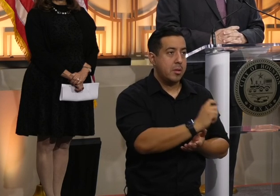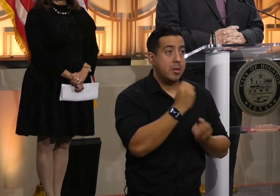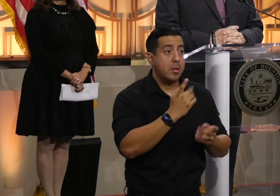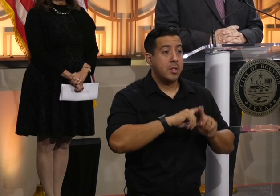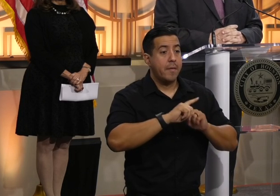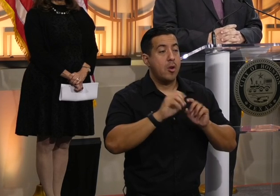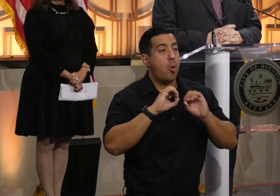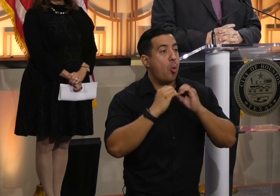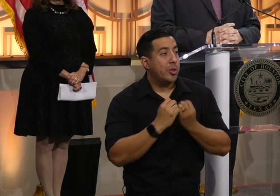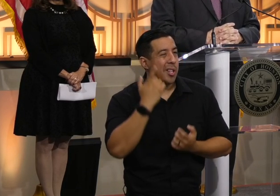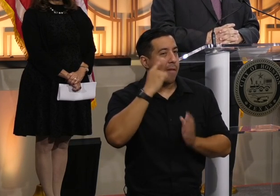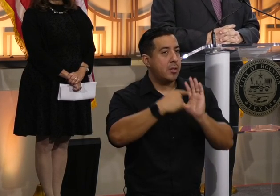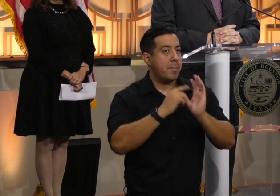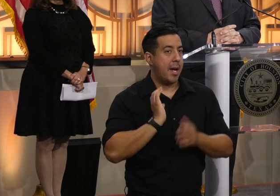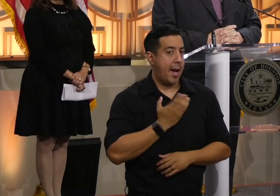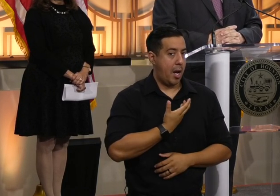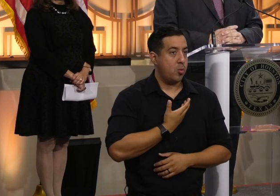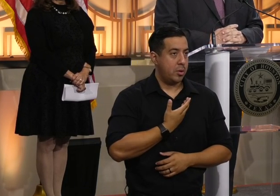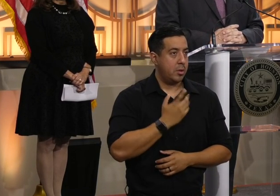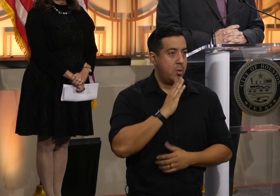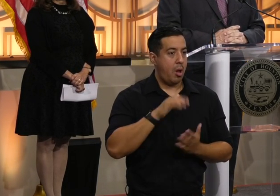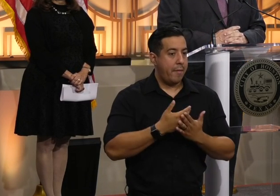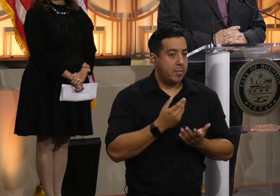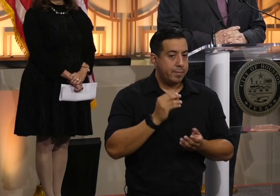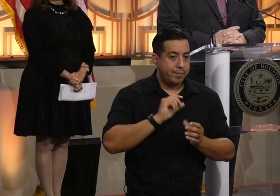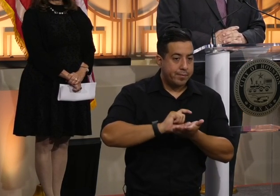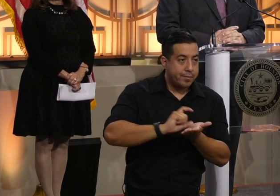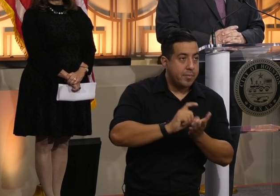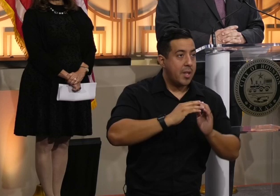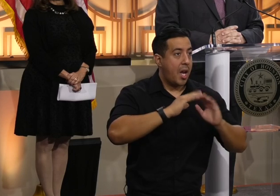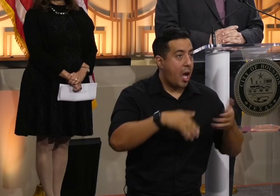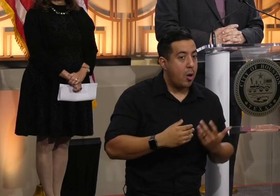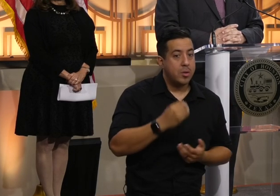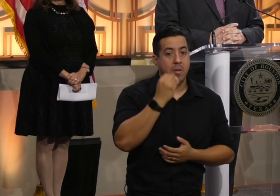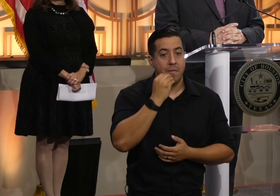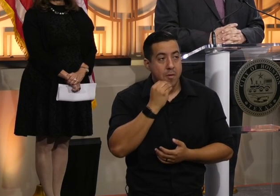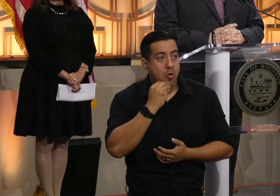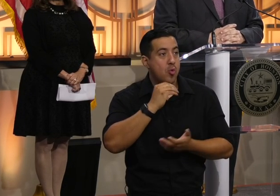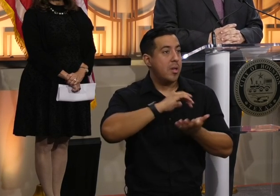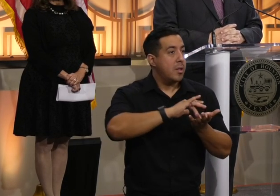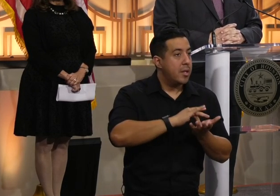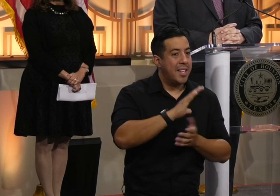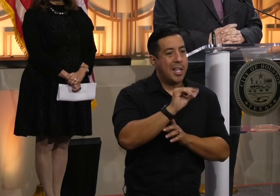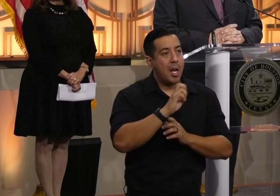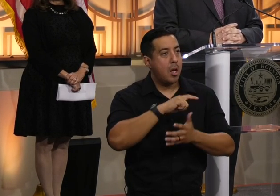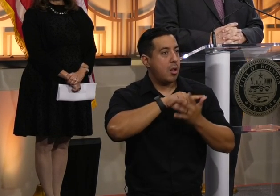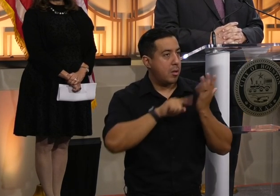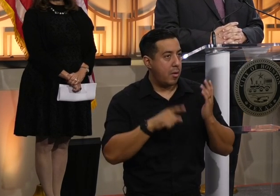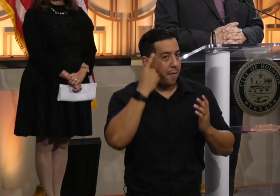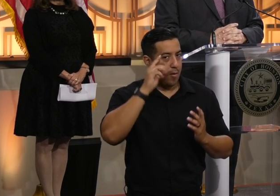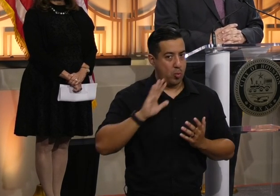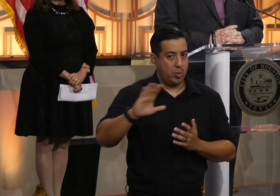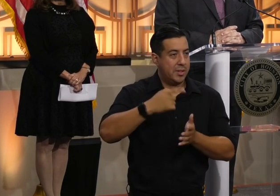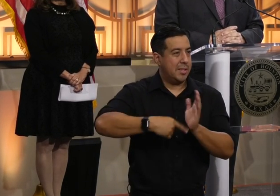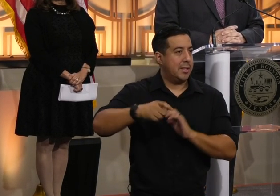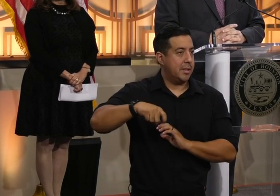organizations such as ours are bearing the upfront costs to secure housing, food, medical care, and other essential services that the Afghan families